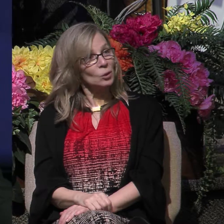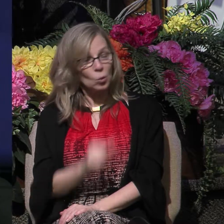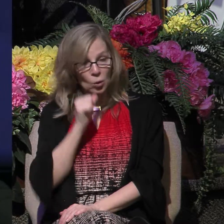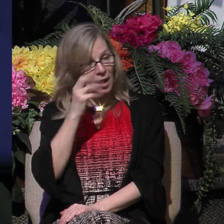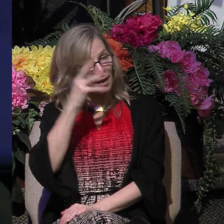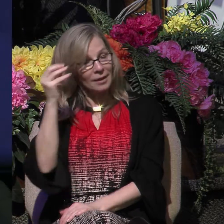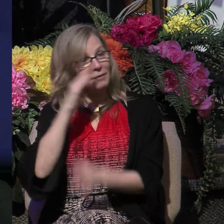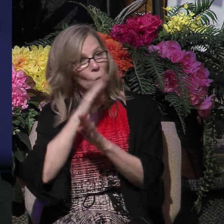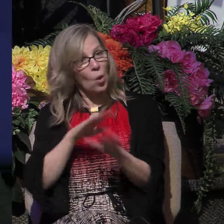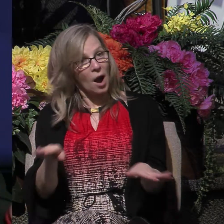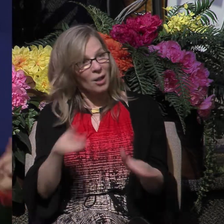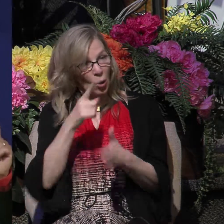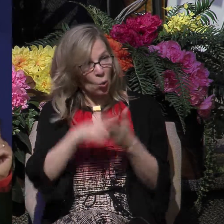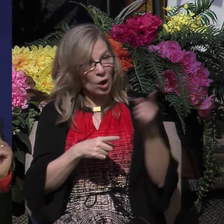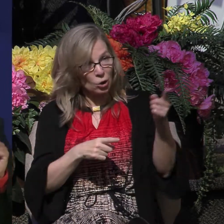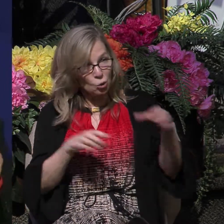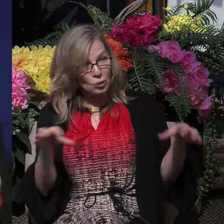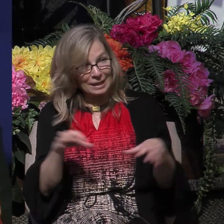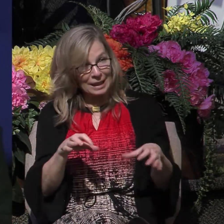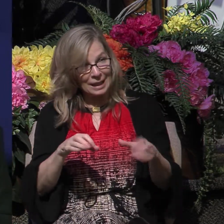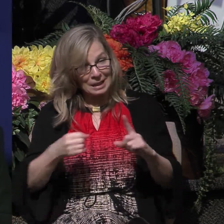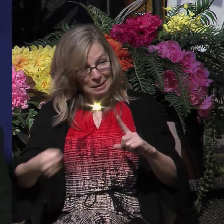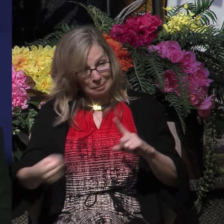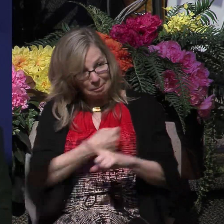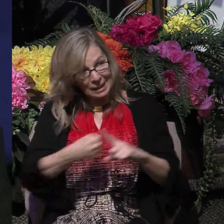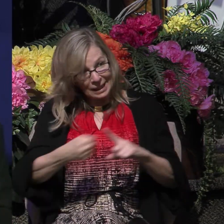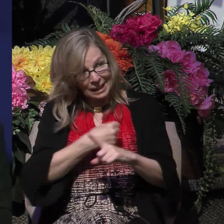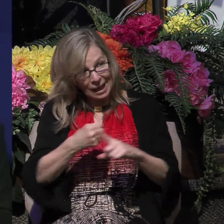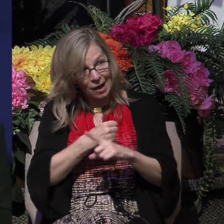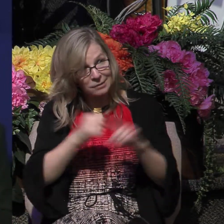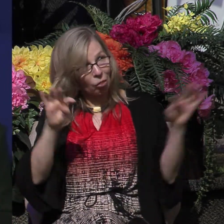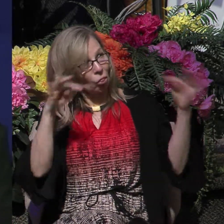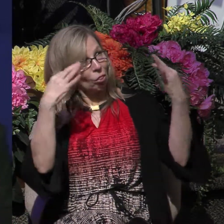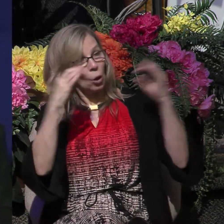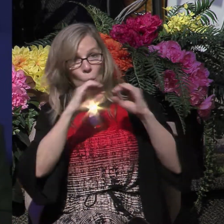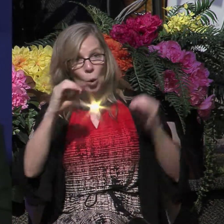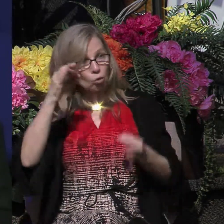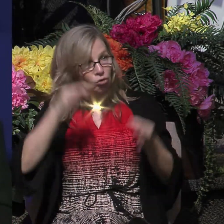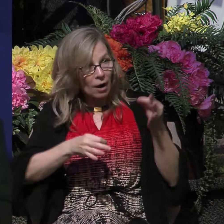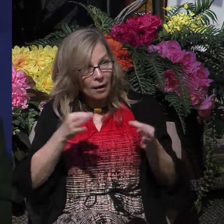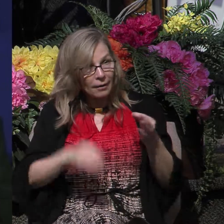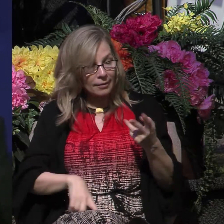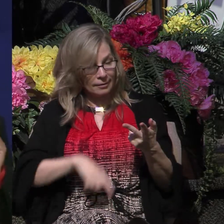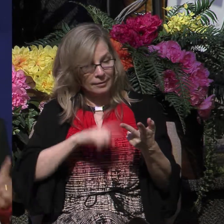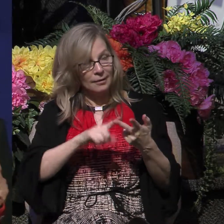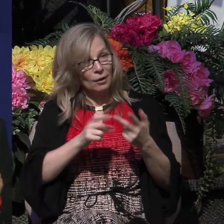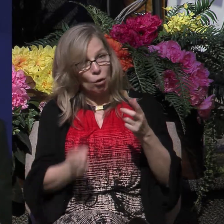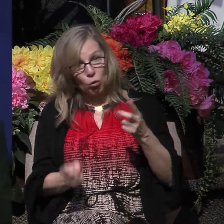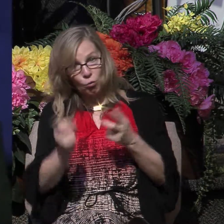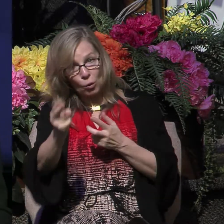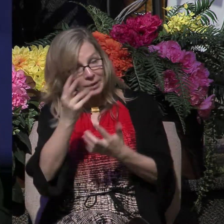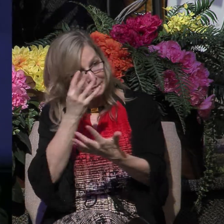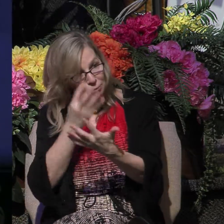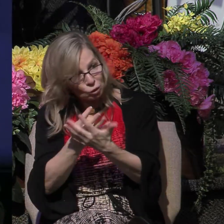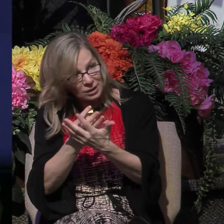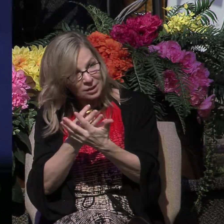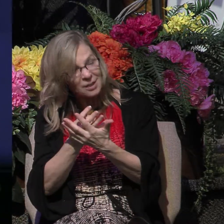what has been done to us, beating us in public without giving us a trial and then throwing us in prison was